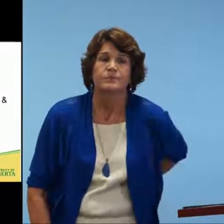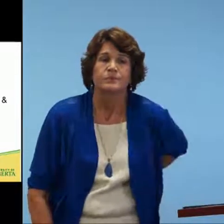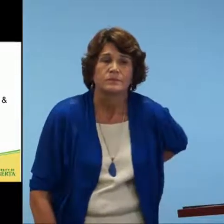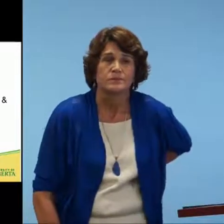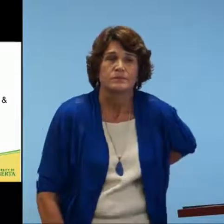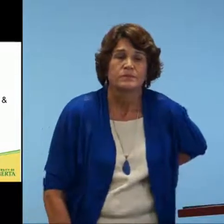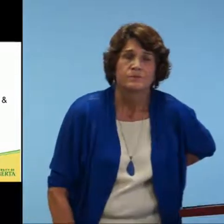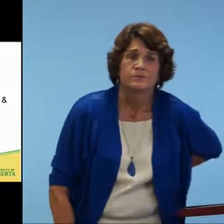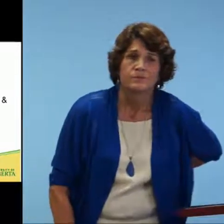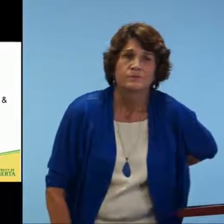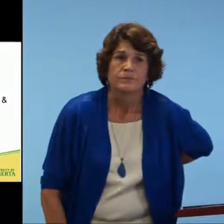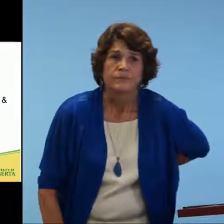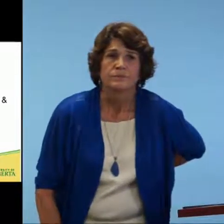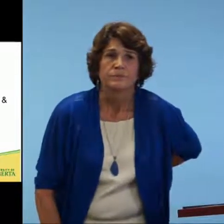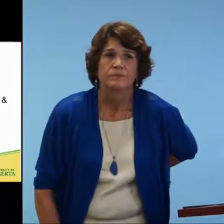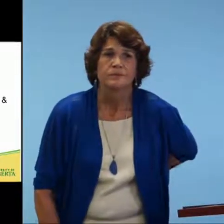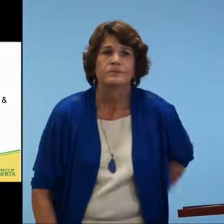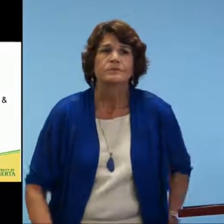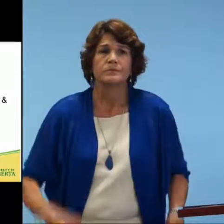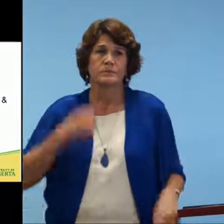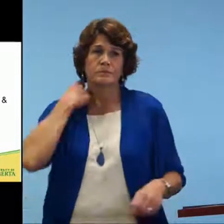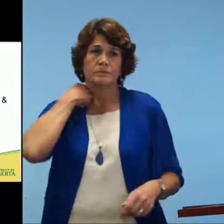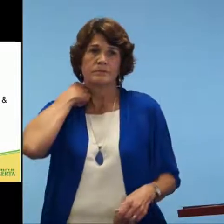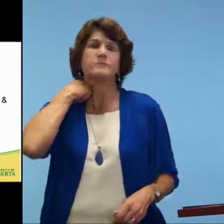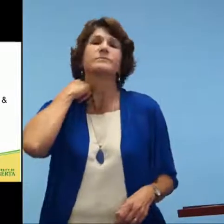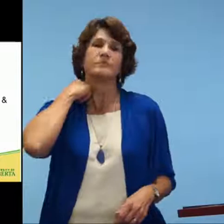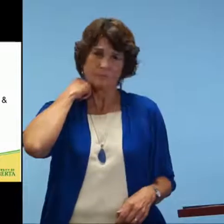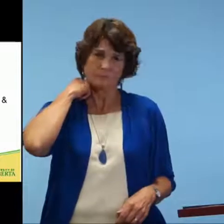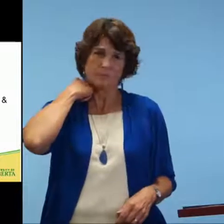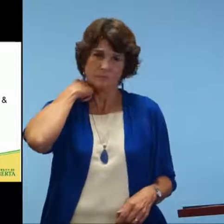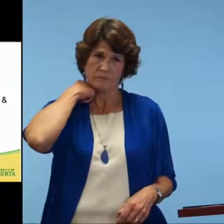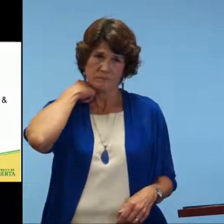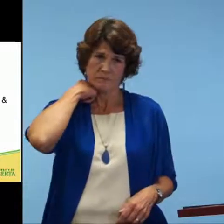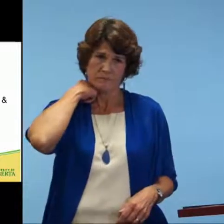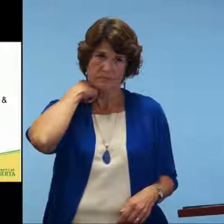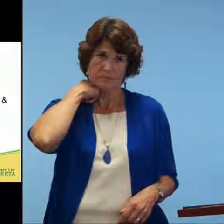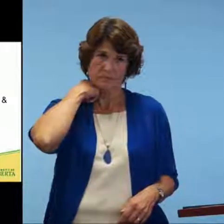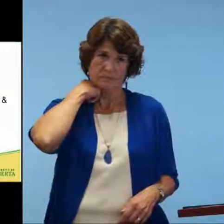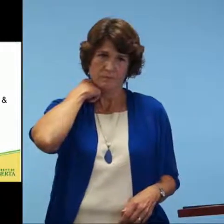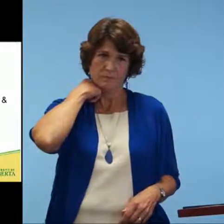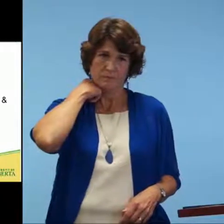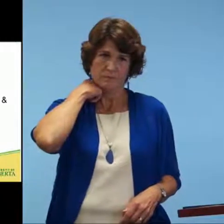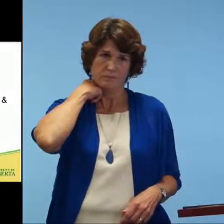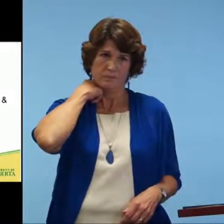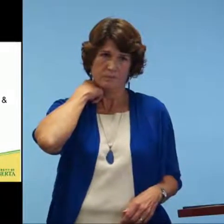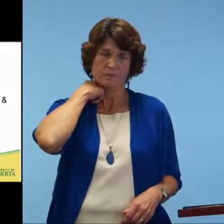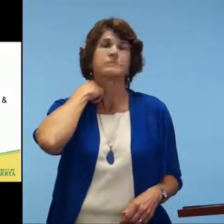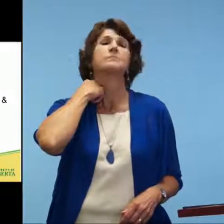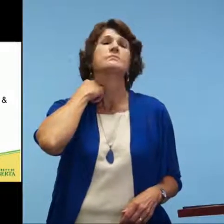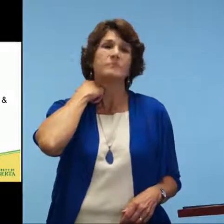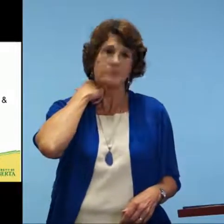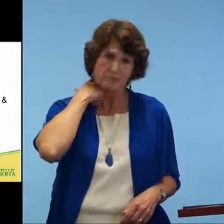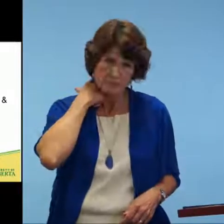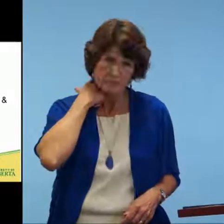back when everything is complete and ready for purchase.